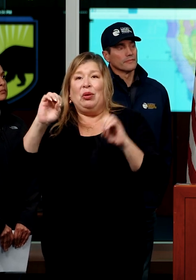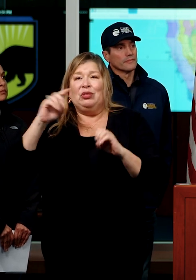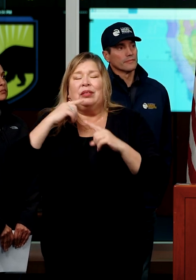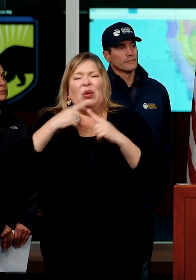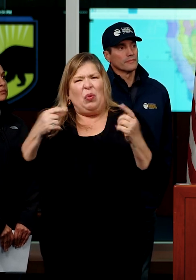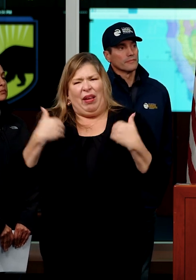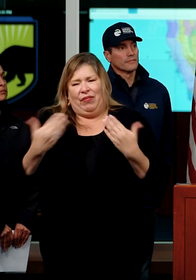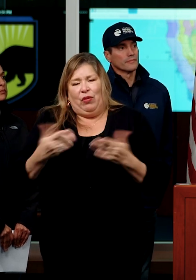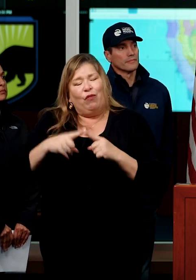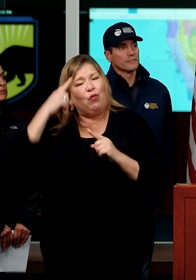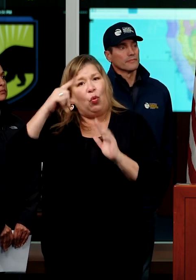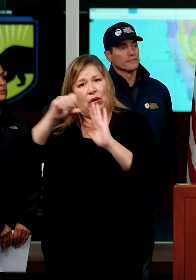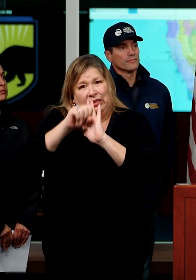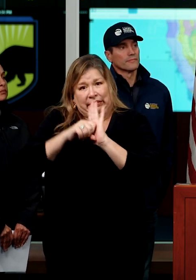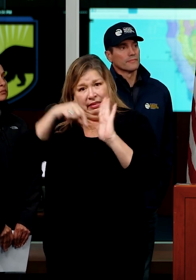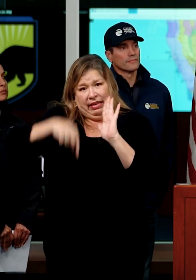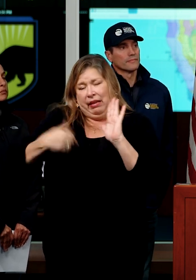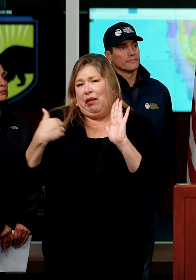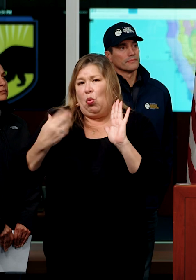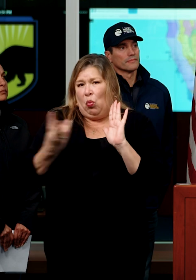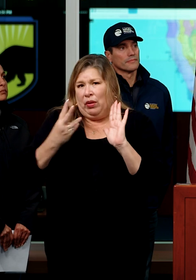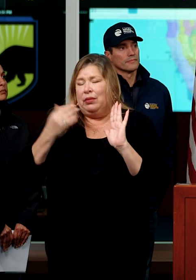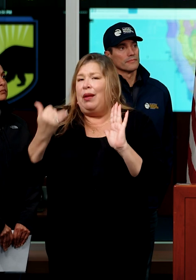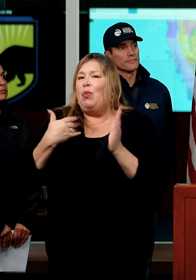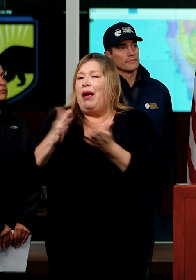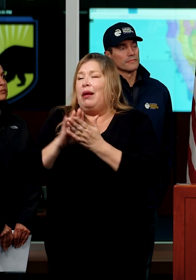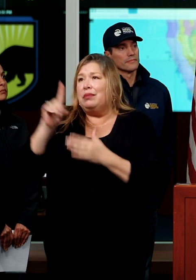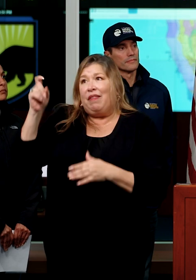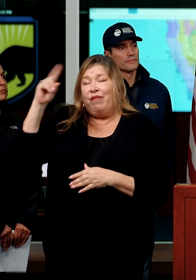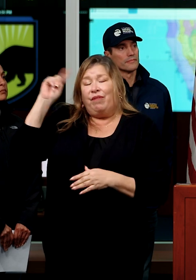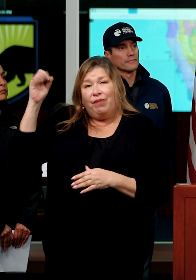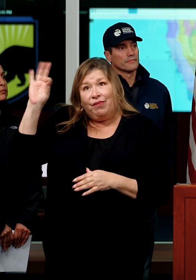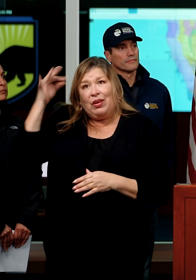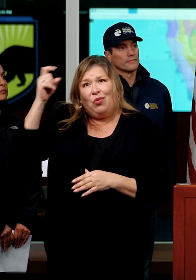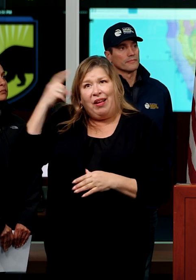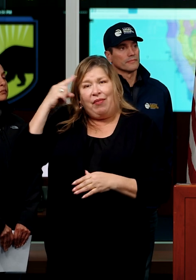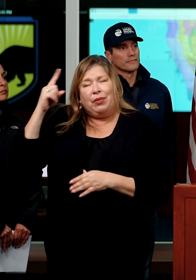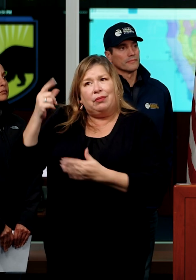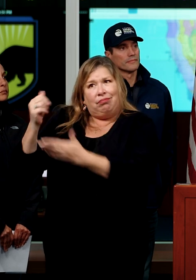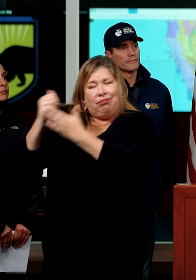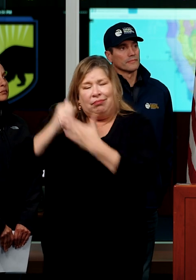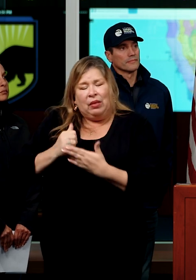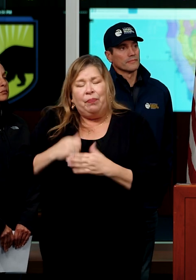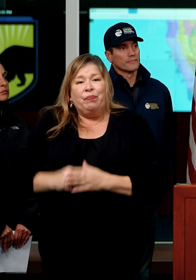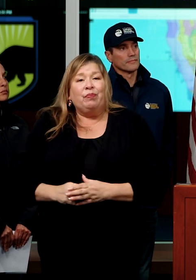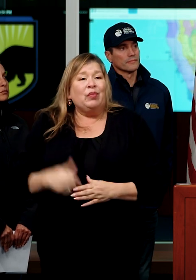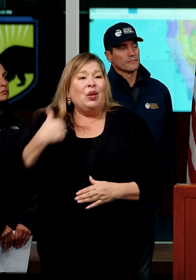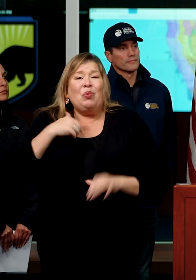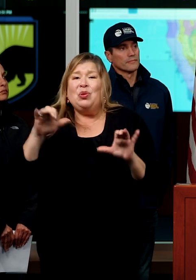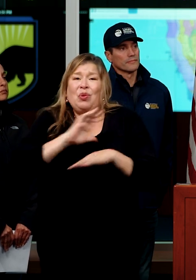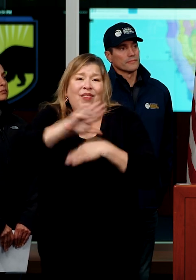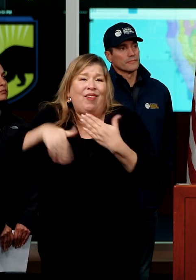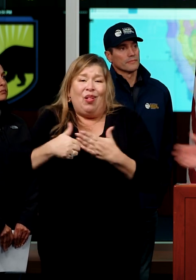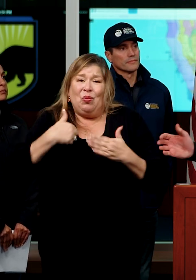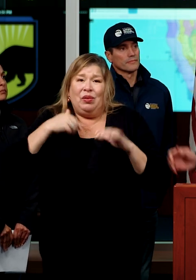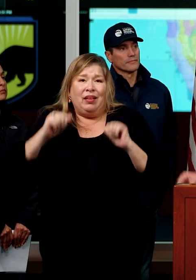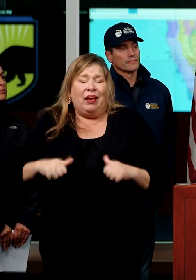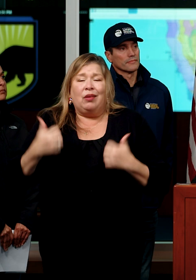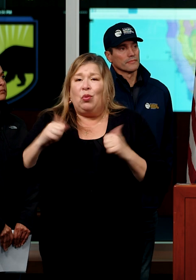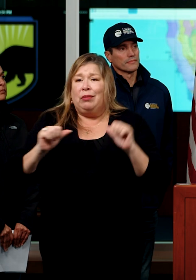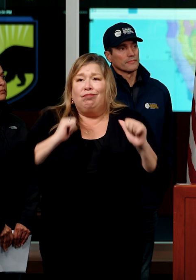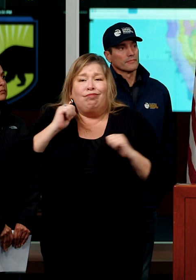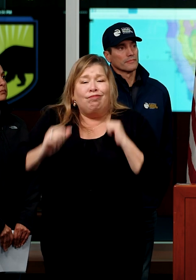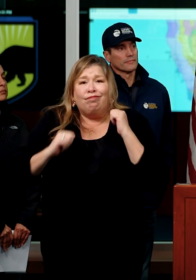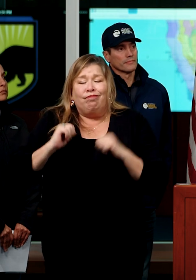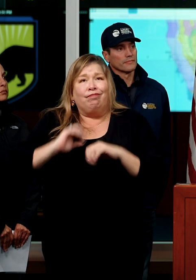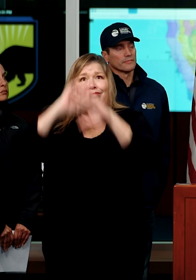statewide, uh, last Wednesday. Uh, we are doing all we can, uh, to be as proactive as we can. Again, you heard